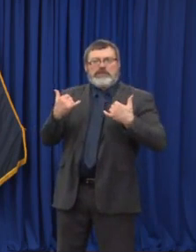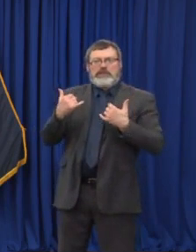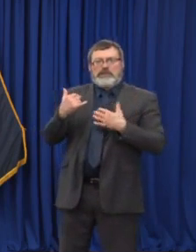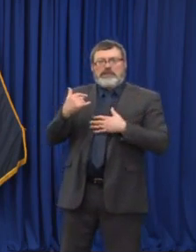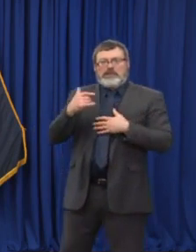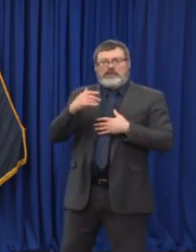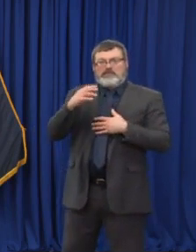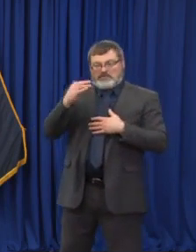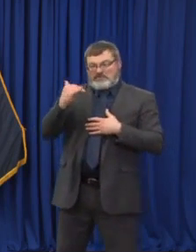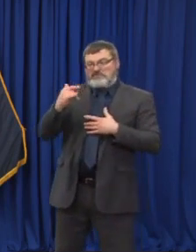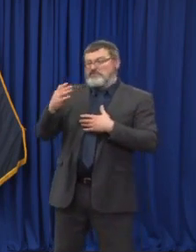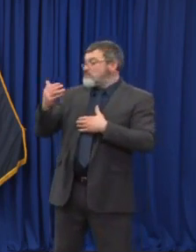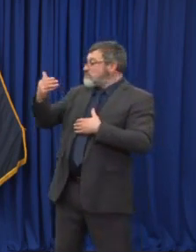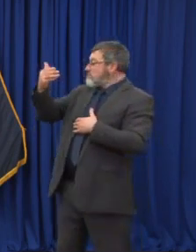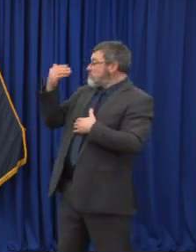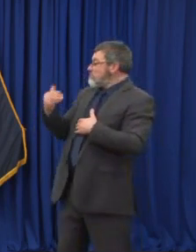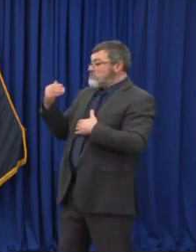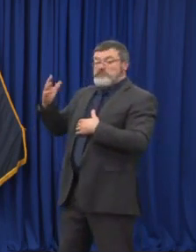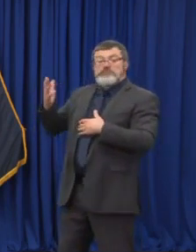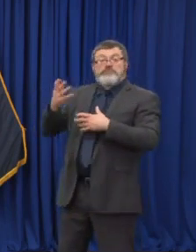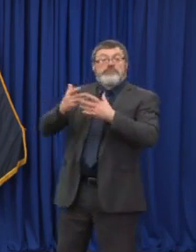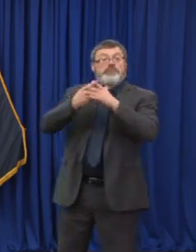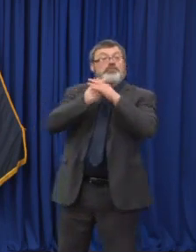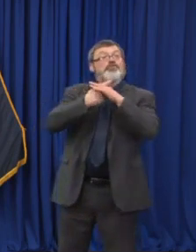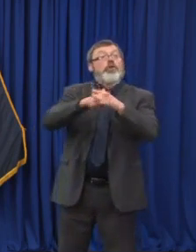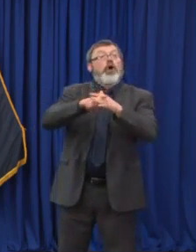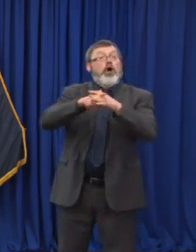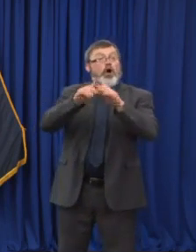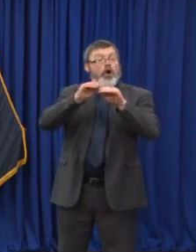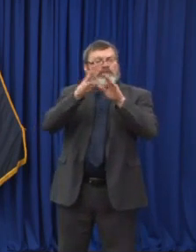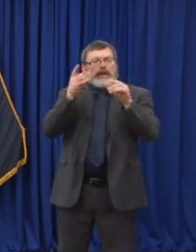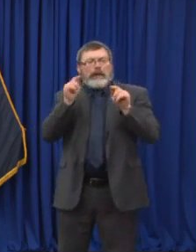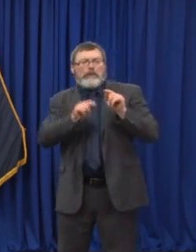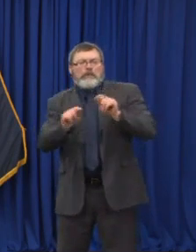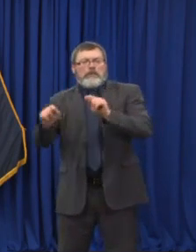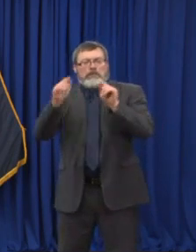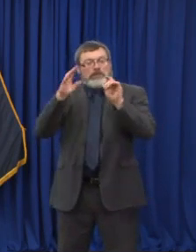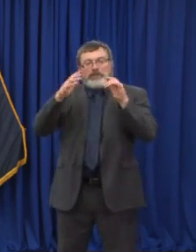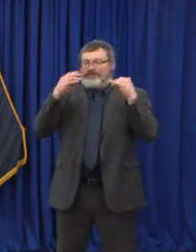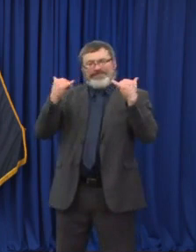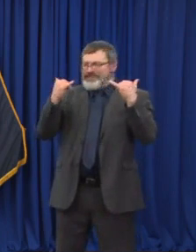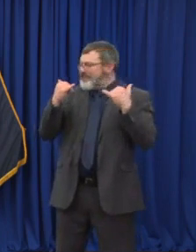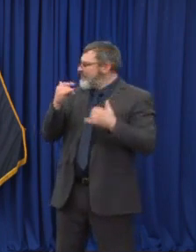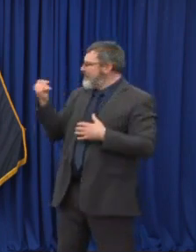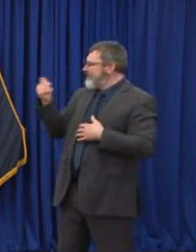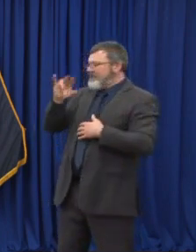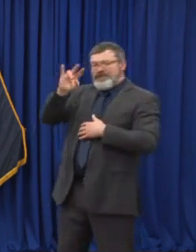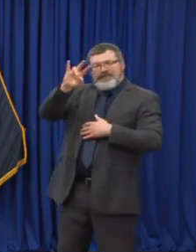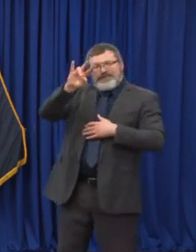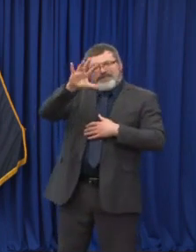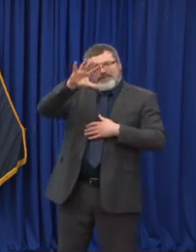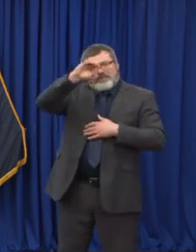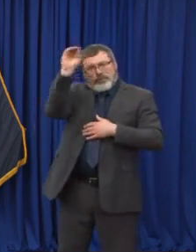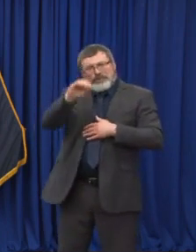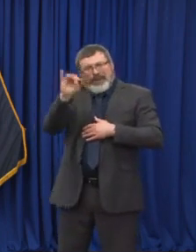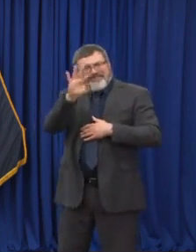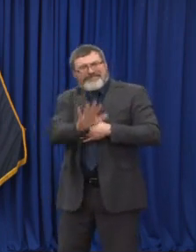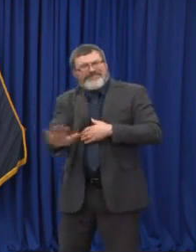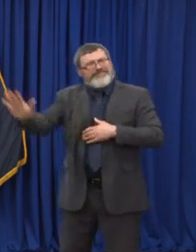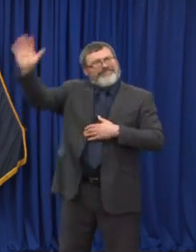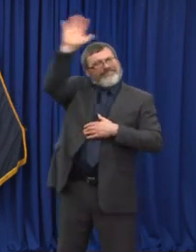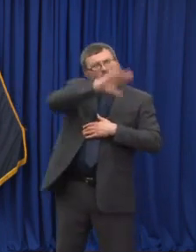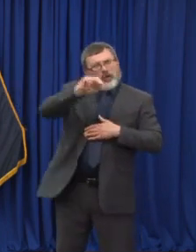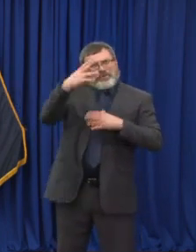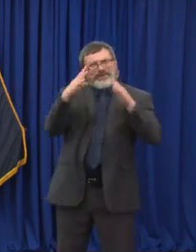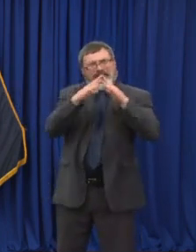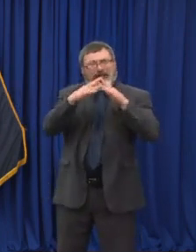50% of the towns for quite a while. That number has drastically changed, showing its widespread effect over over the